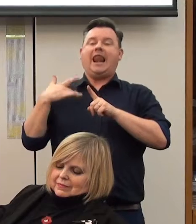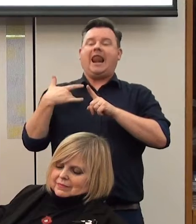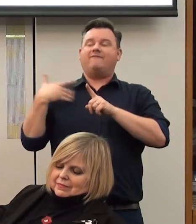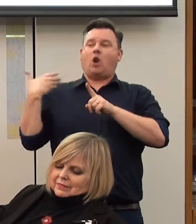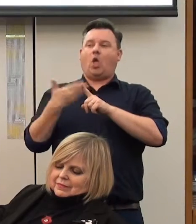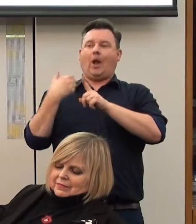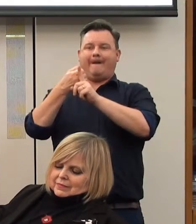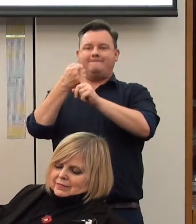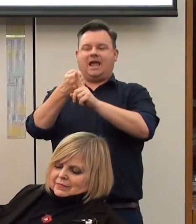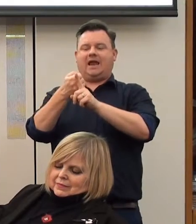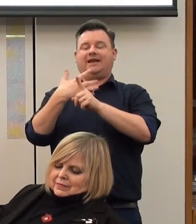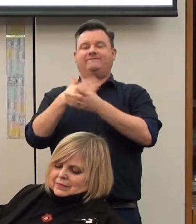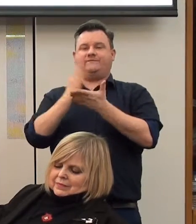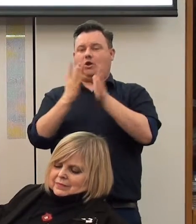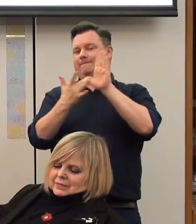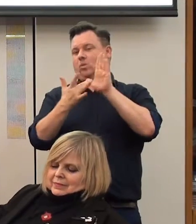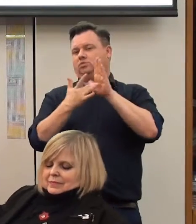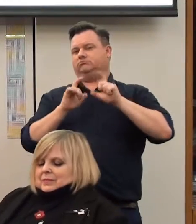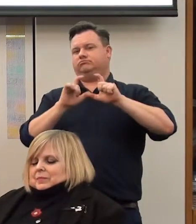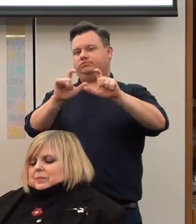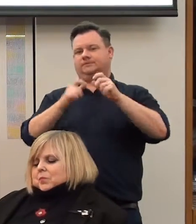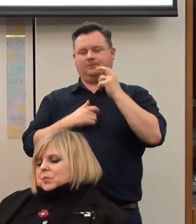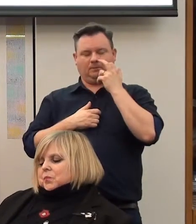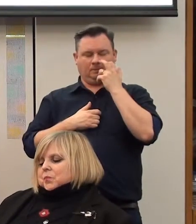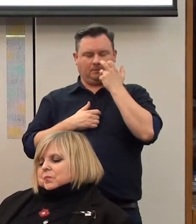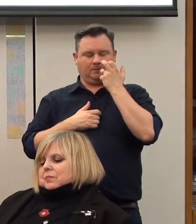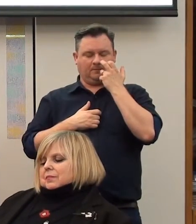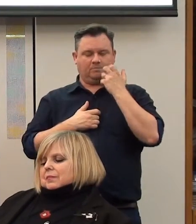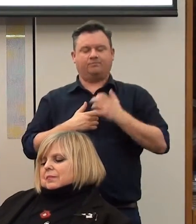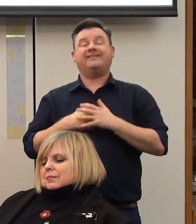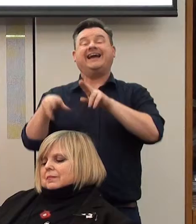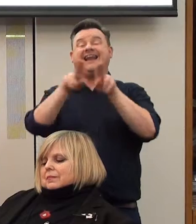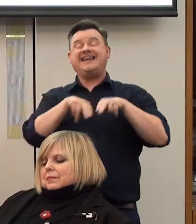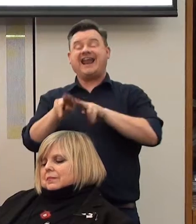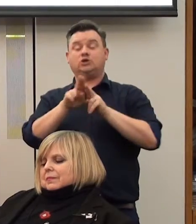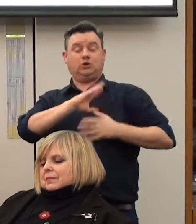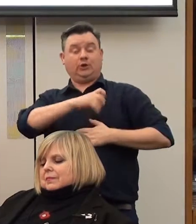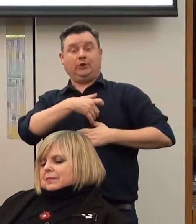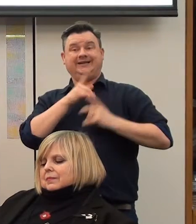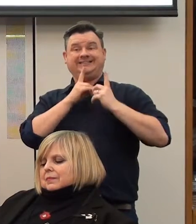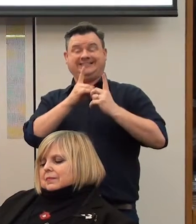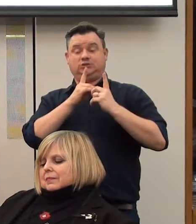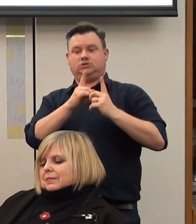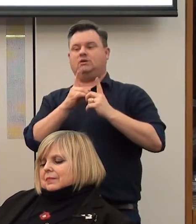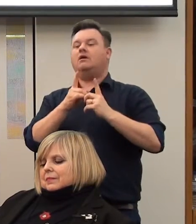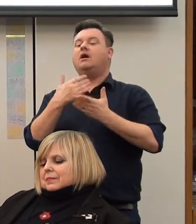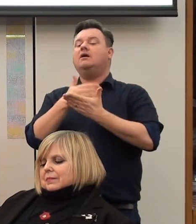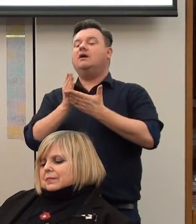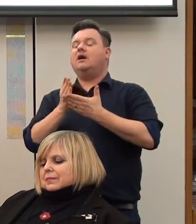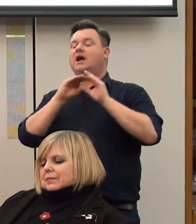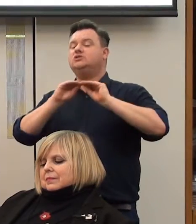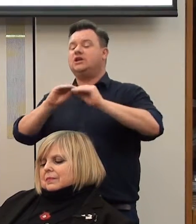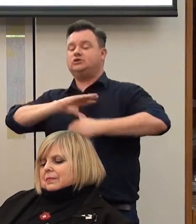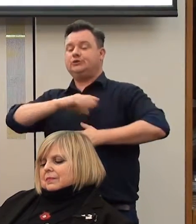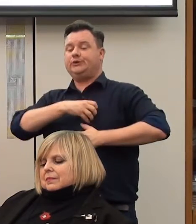their campaigners, around this issue and it's very important. In terms of the National Union of Teachers section of the National Education Union,